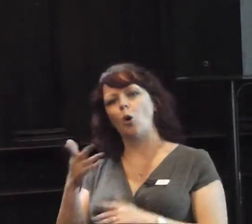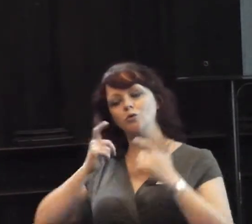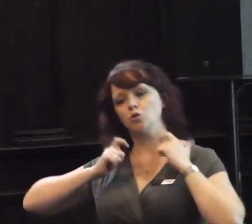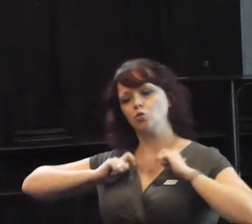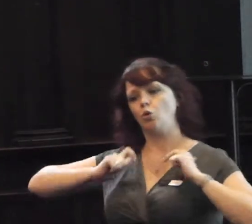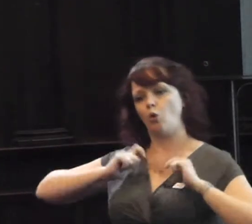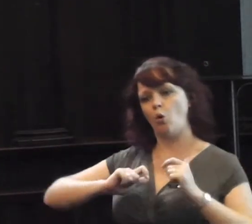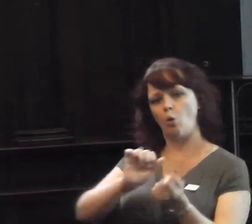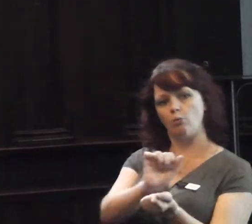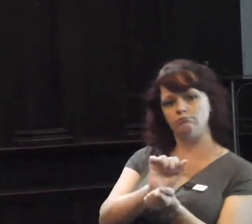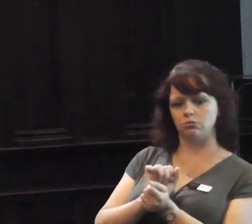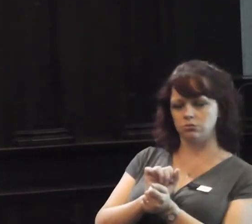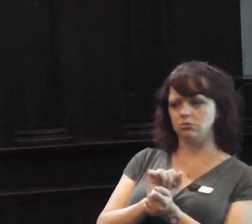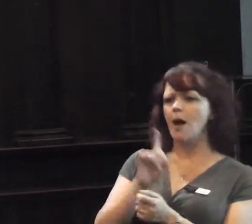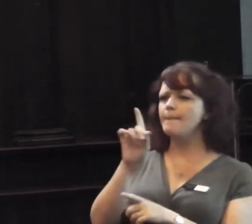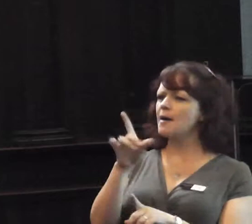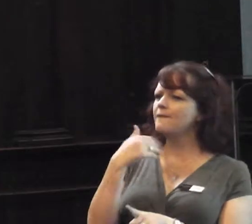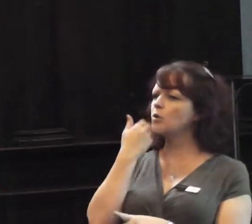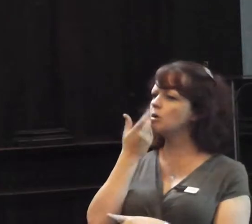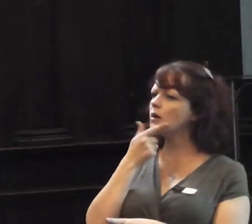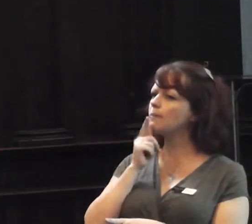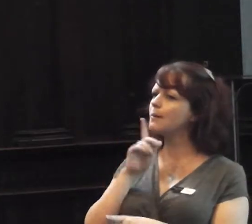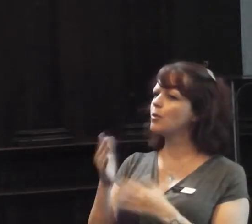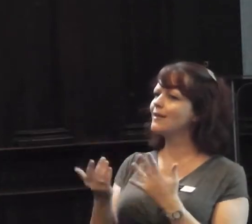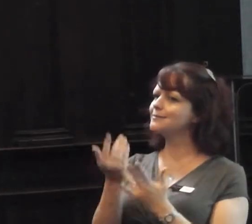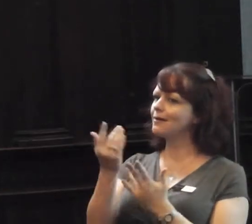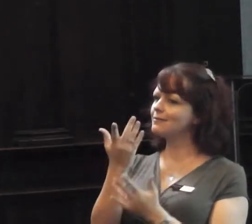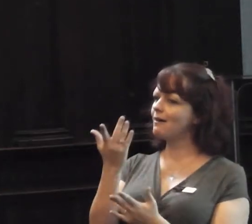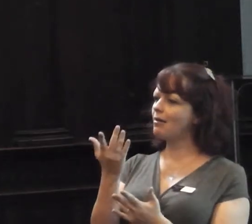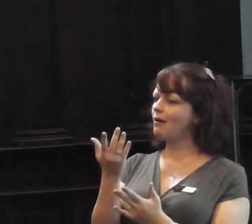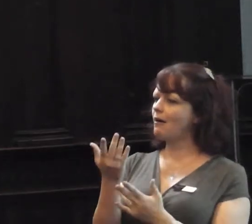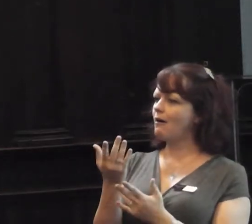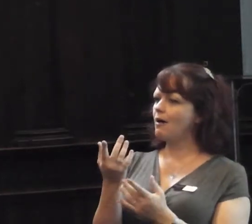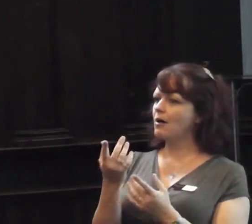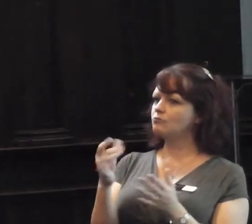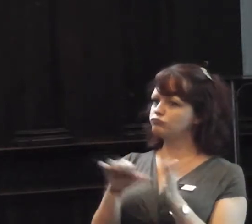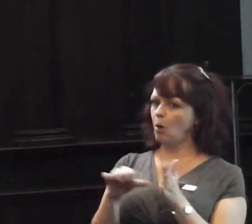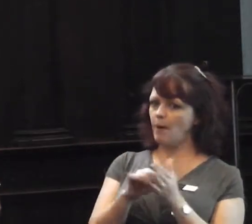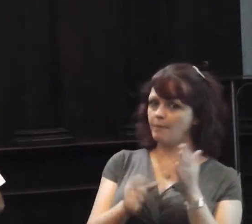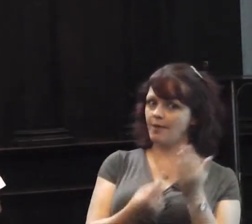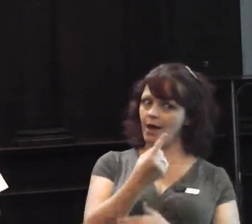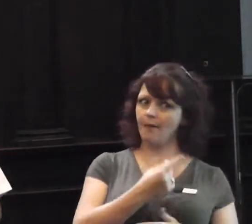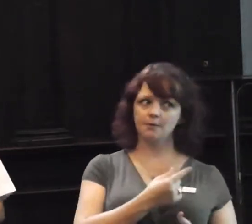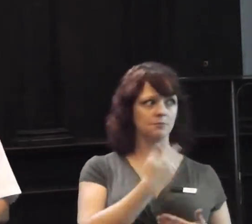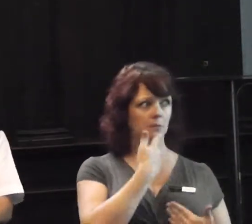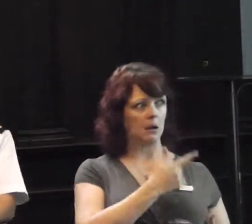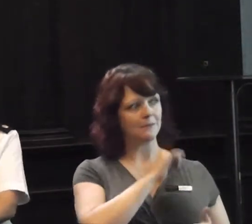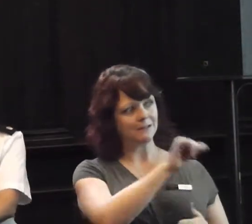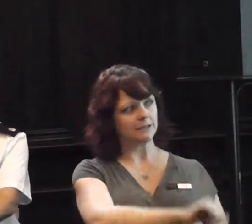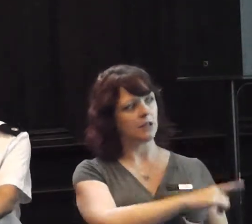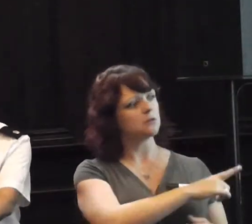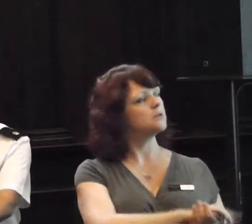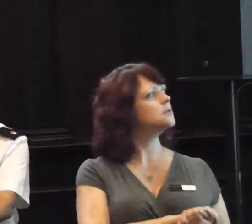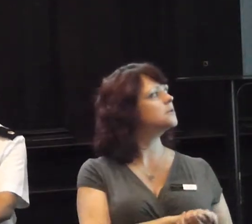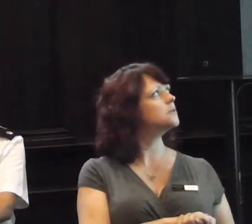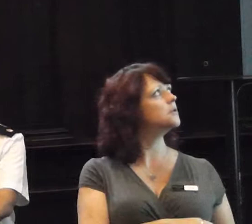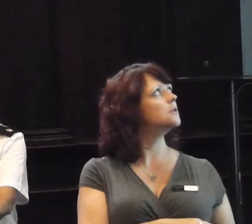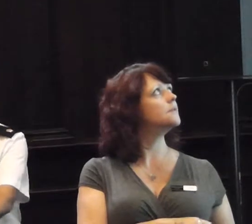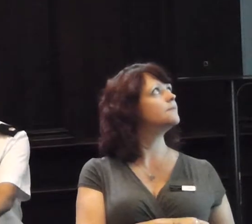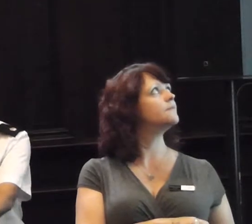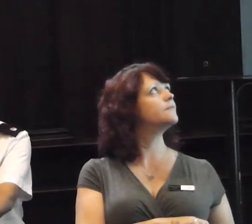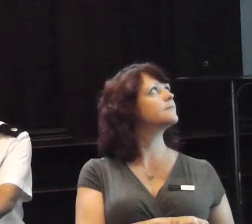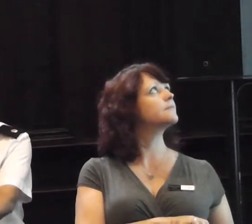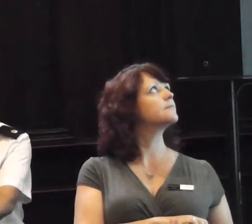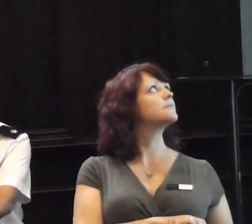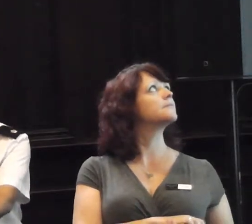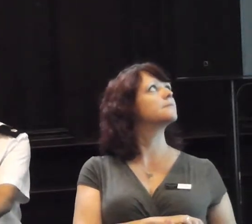young people, there is also, another consequence. Can you pass on to the, the, the, the, Director of Public